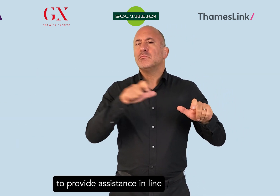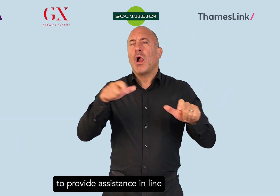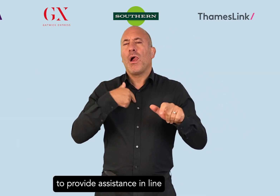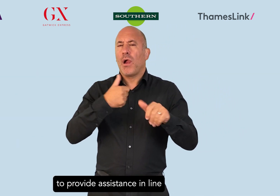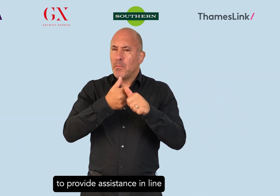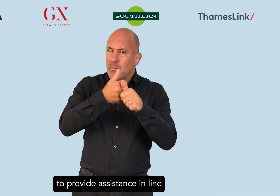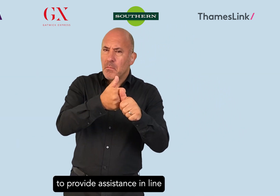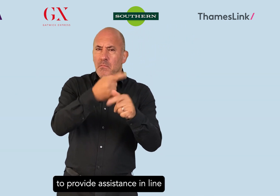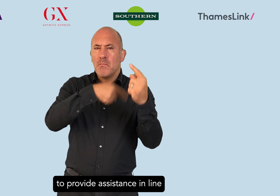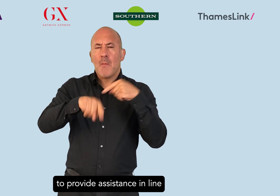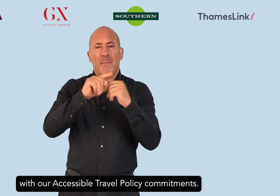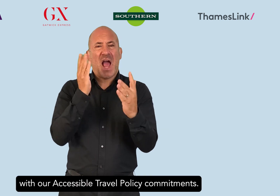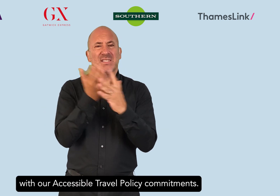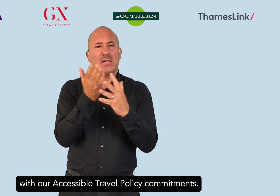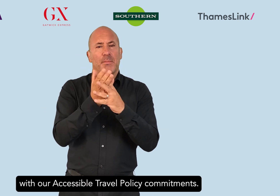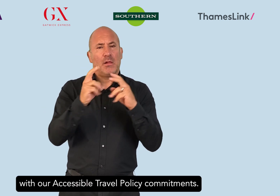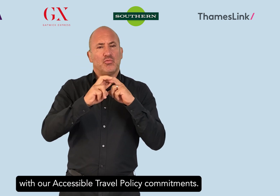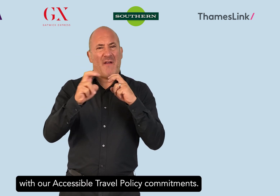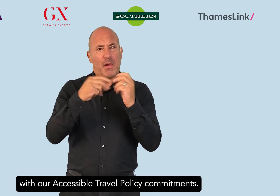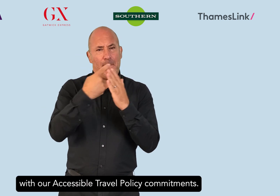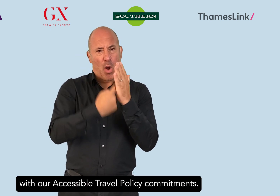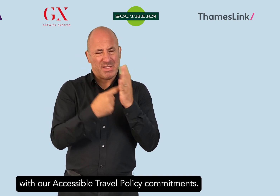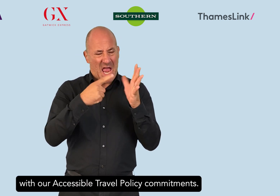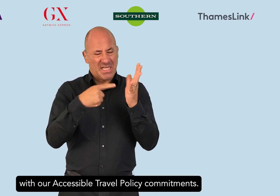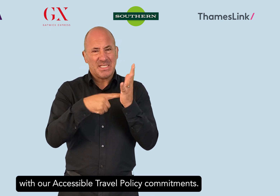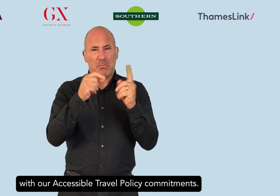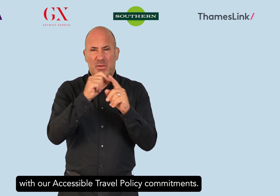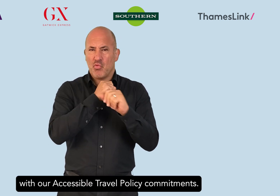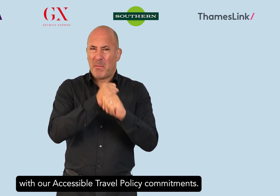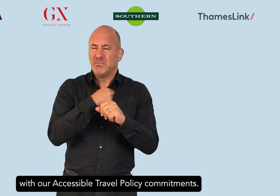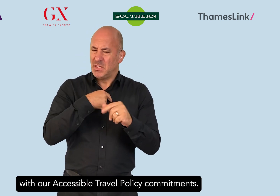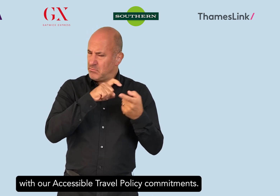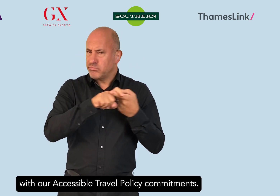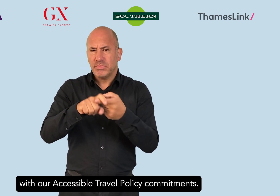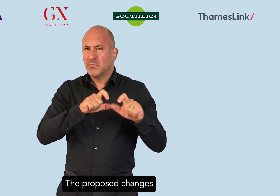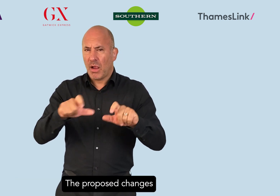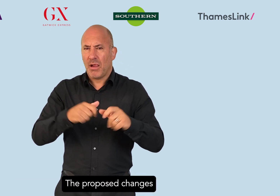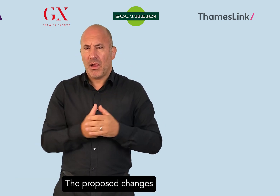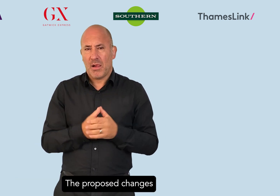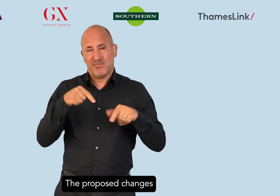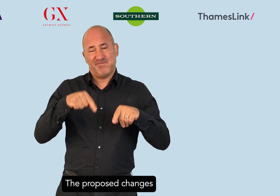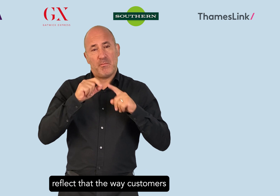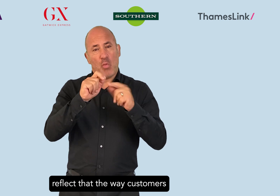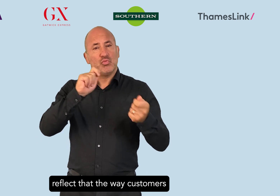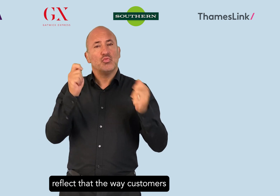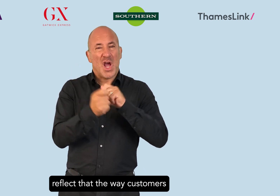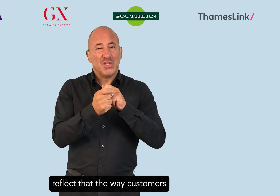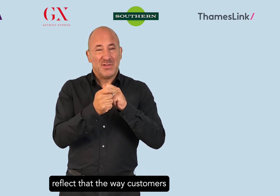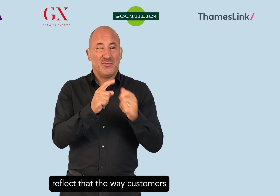to provide assistance in line with our accessible travel policy commitments. The proposed changes reflect that the way